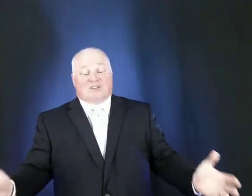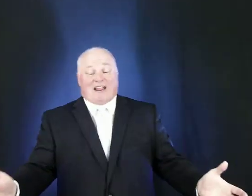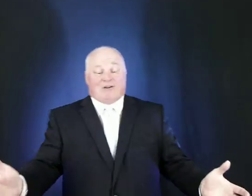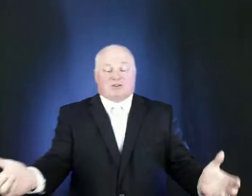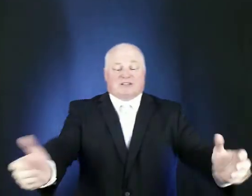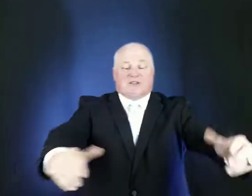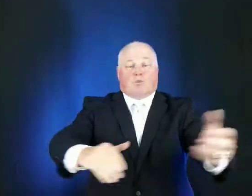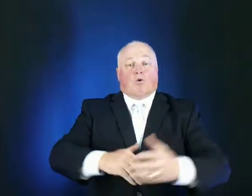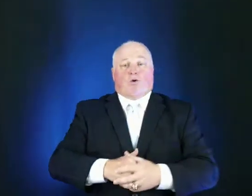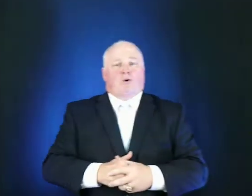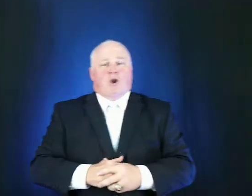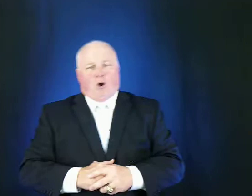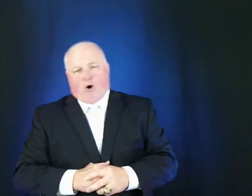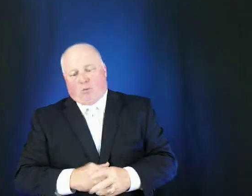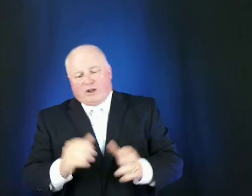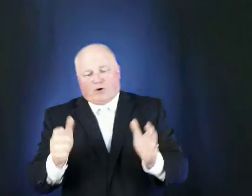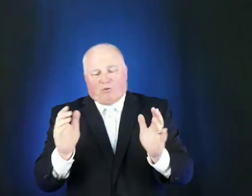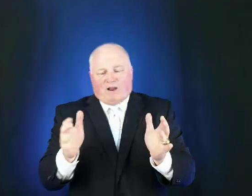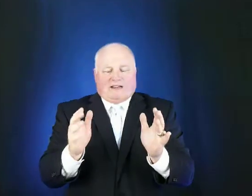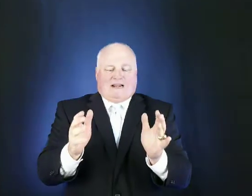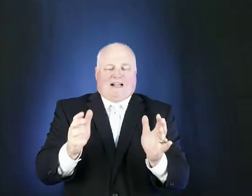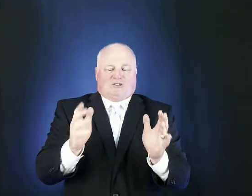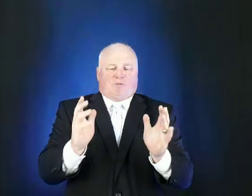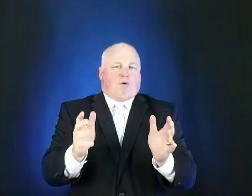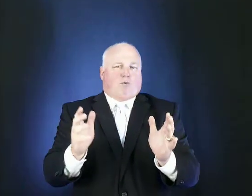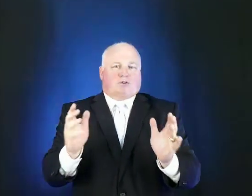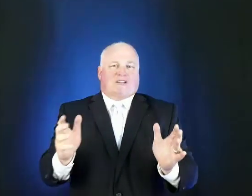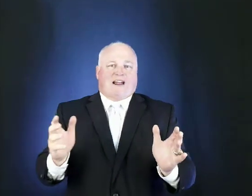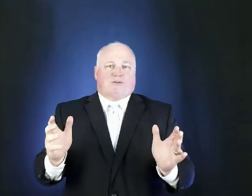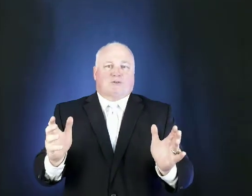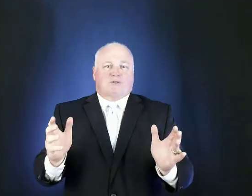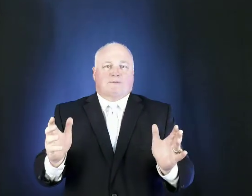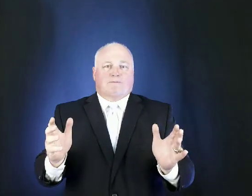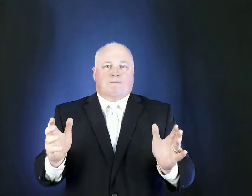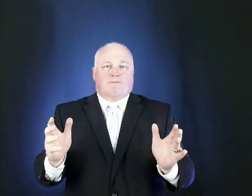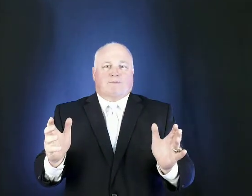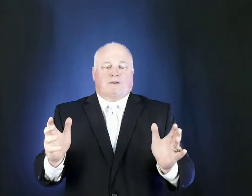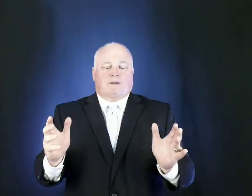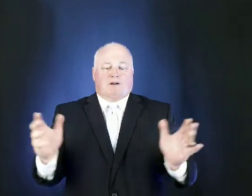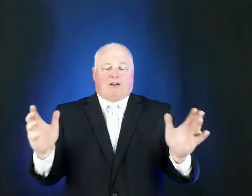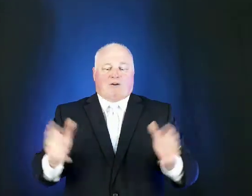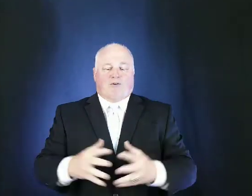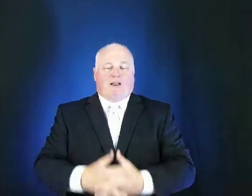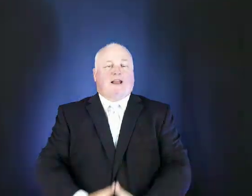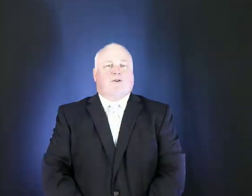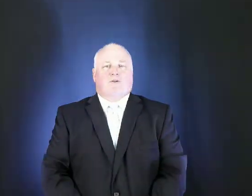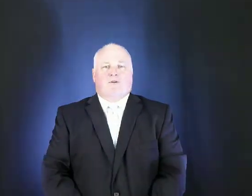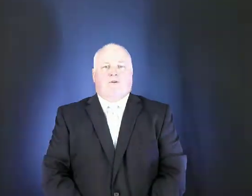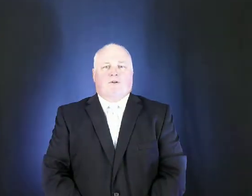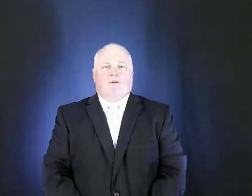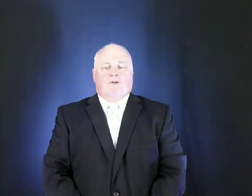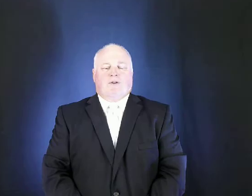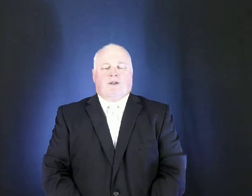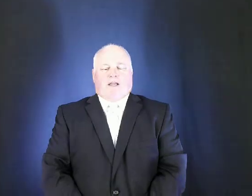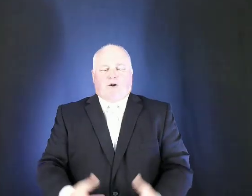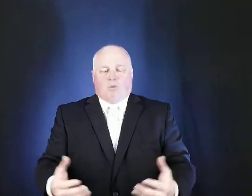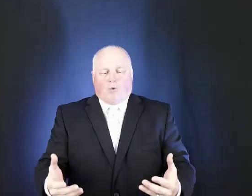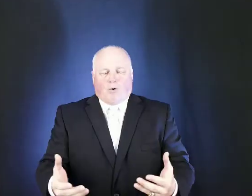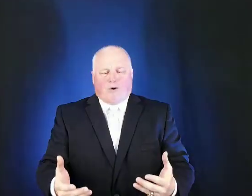standards of this world are we going to recognize the moral standards of our creator in a war